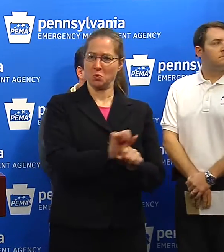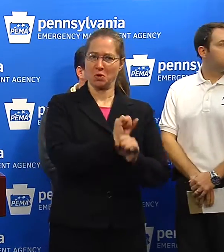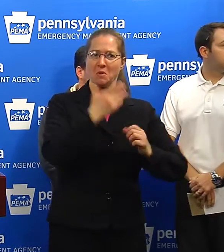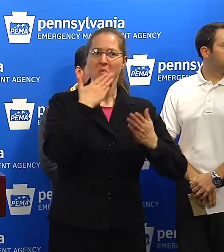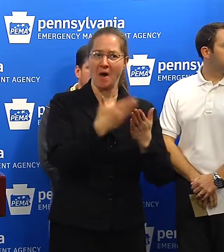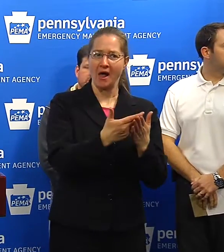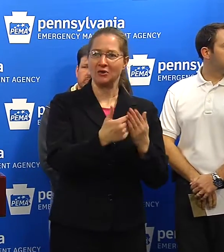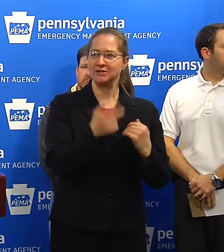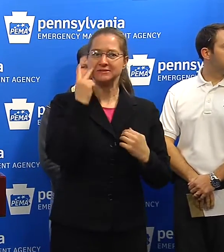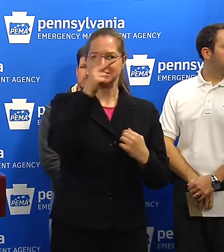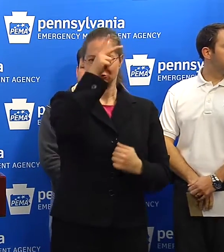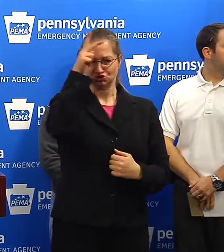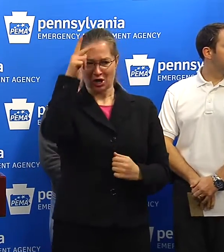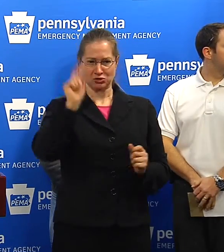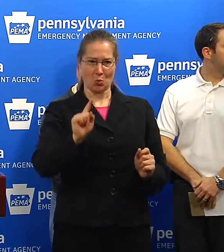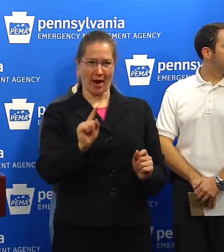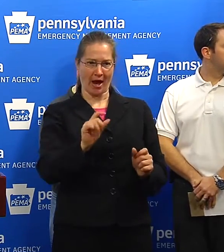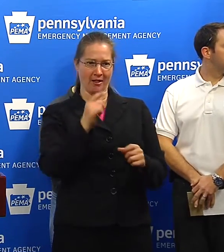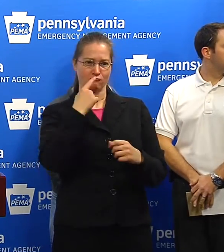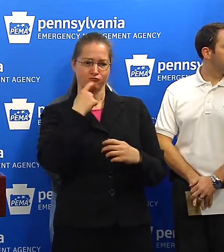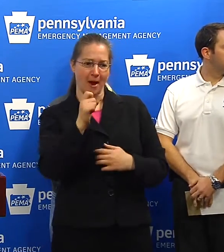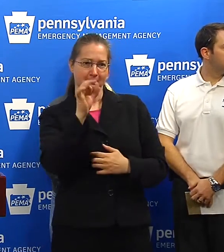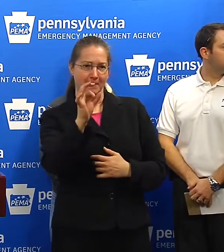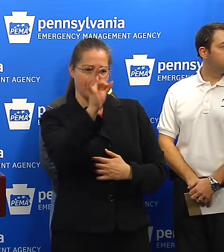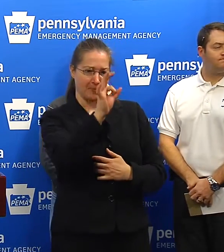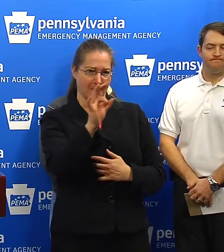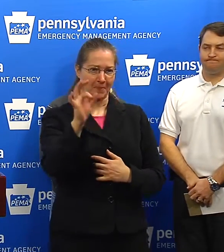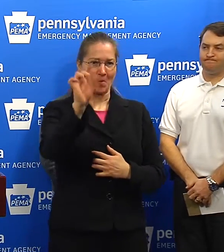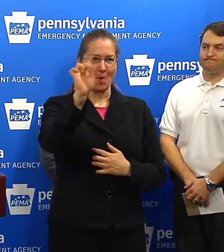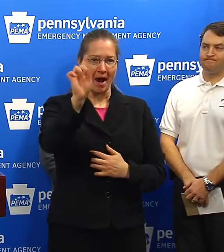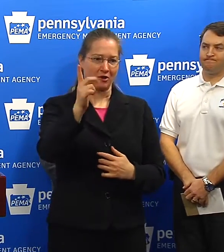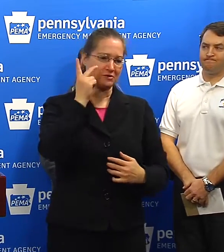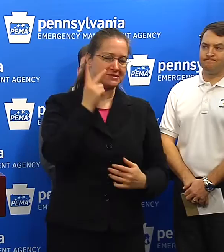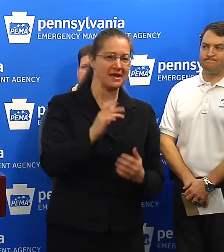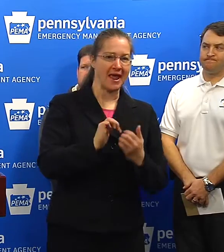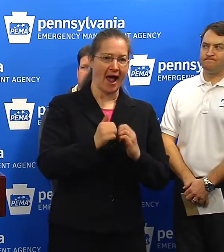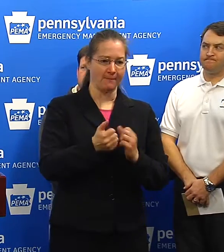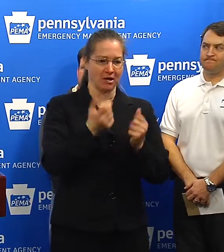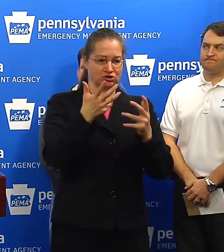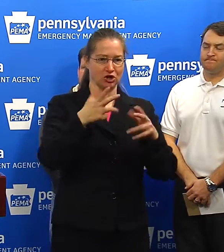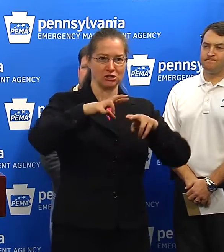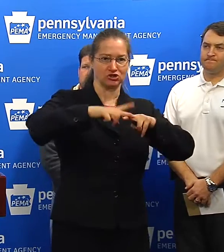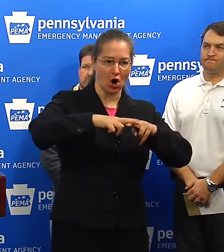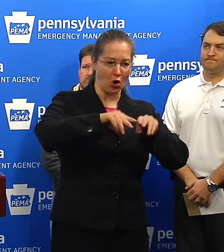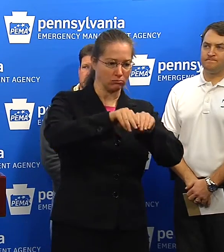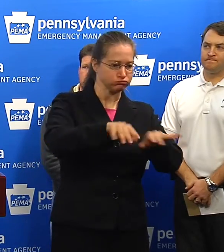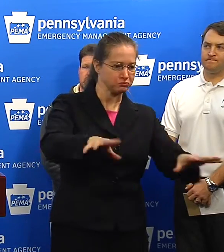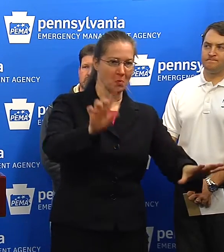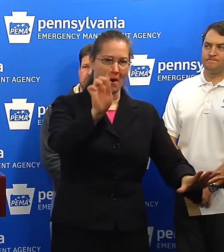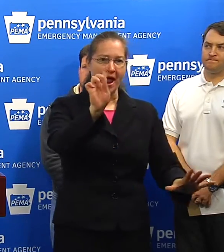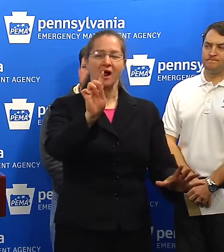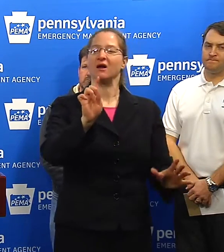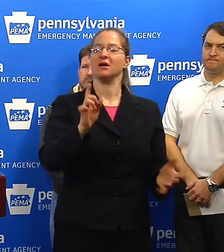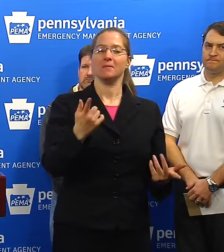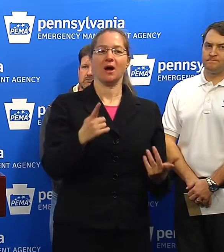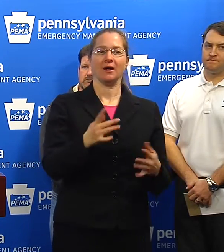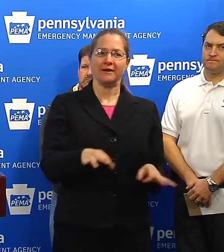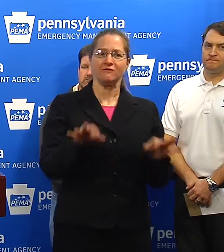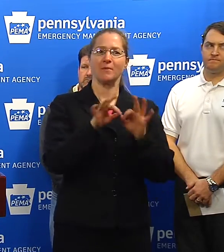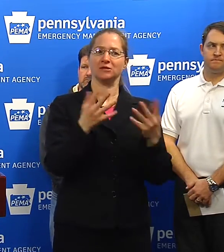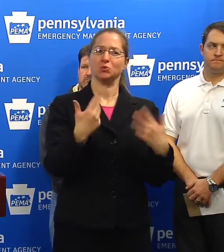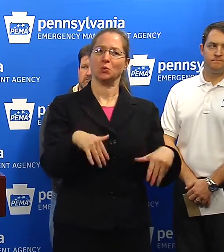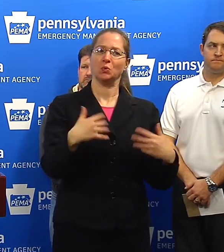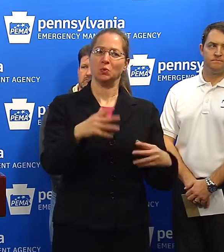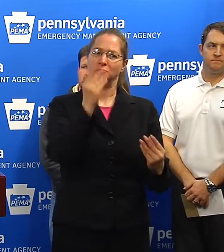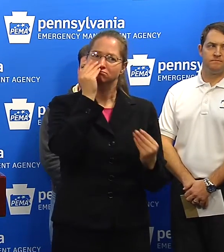of the trucks and figure out how much salt they were putting down, if any, for this type of storm. But the information was valuable, and it